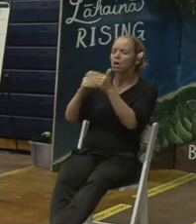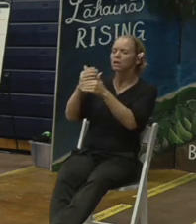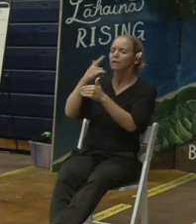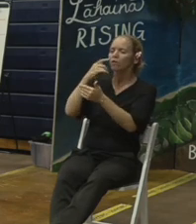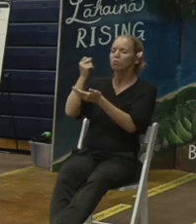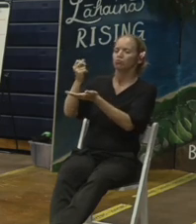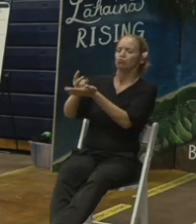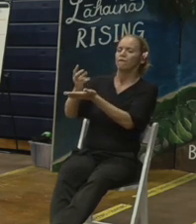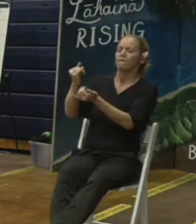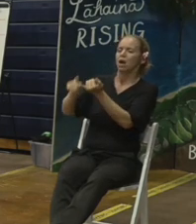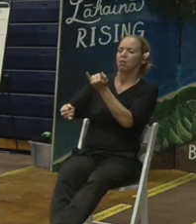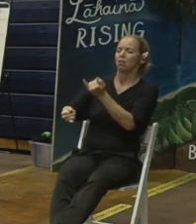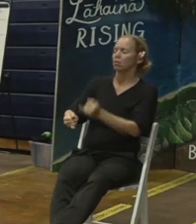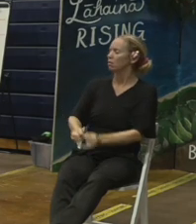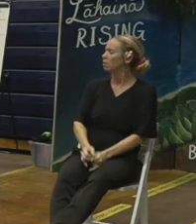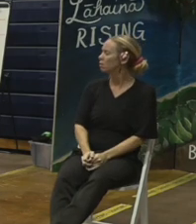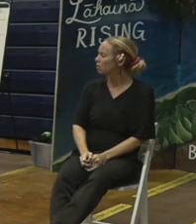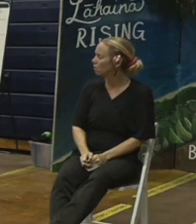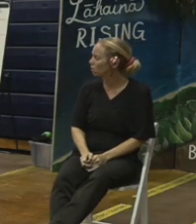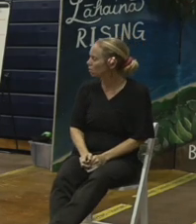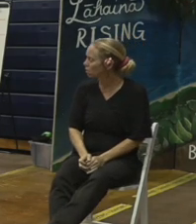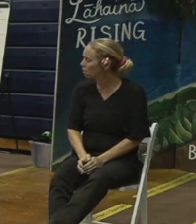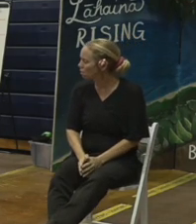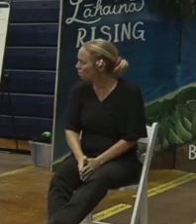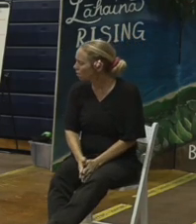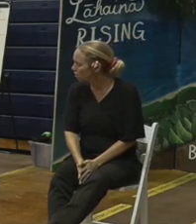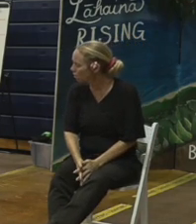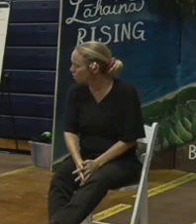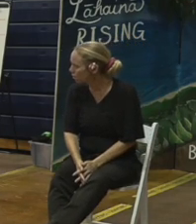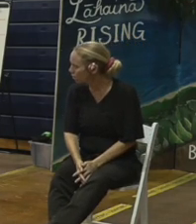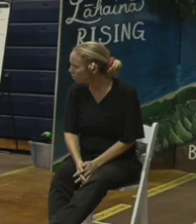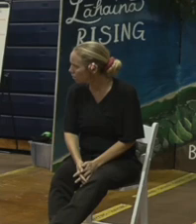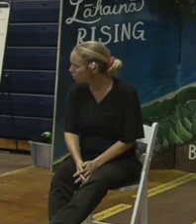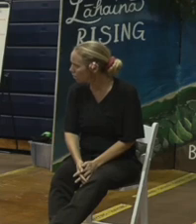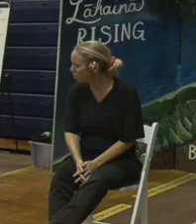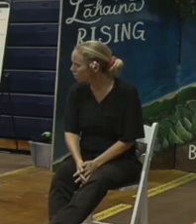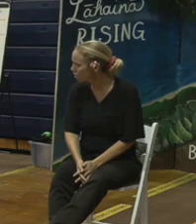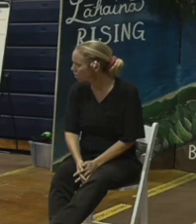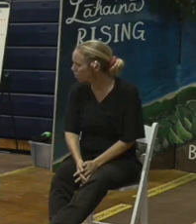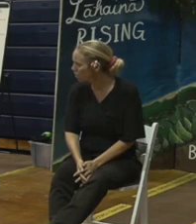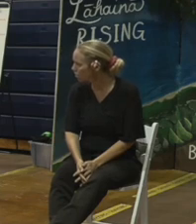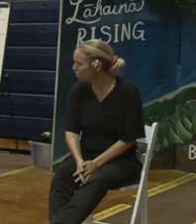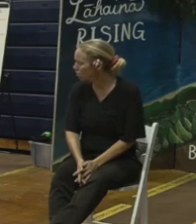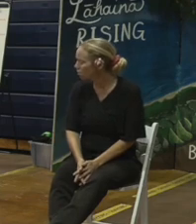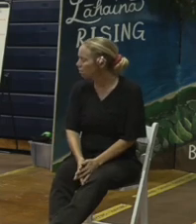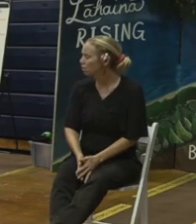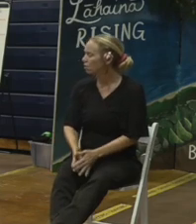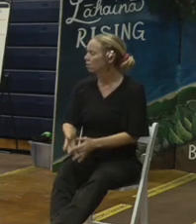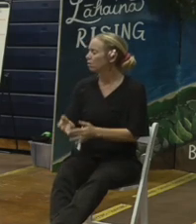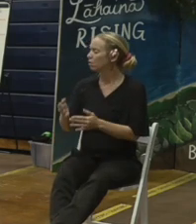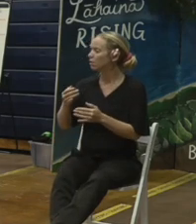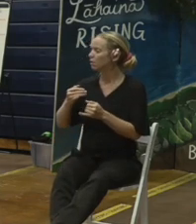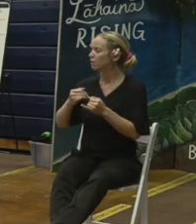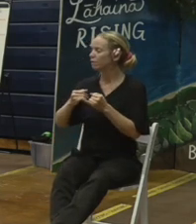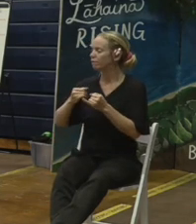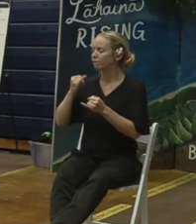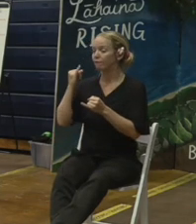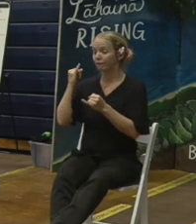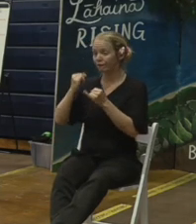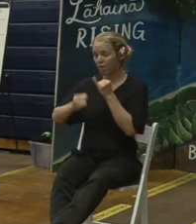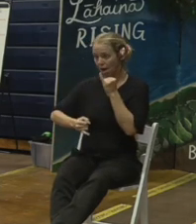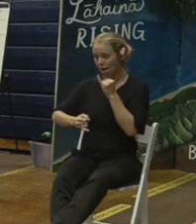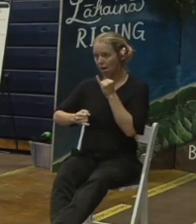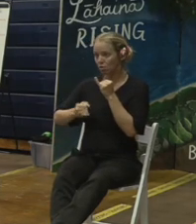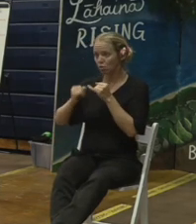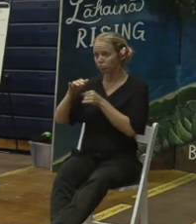so the final site would be determined one as I mentioned our scoring from the infrastructure group however as I